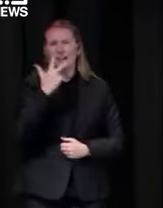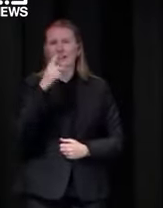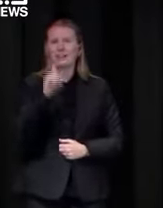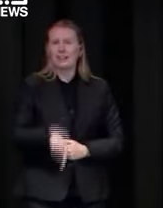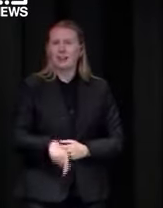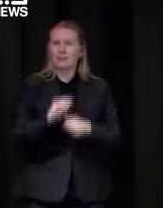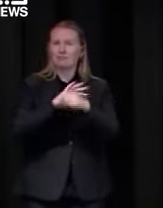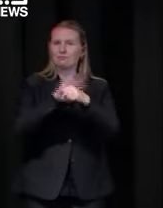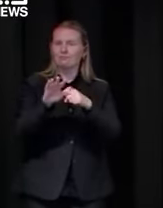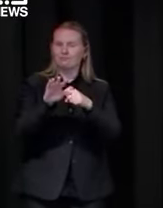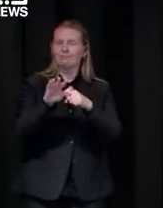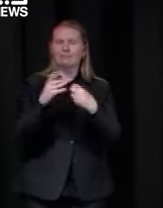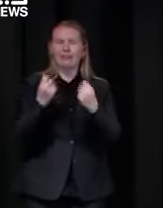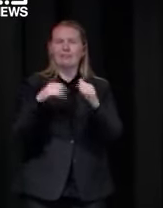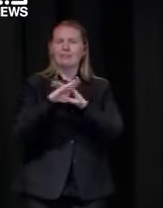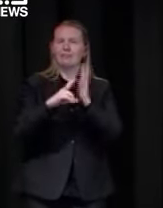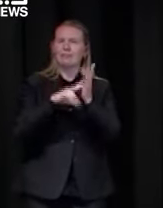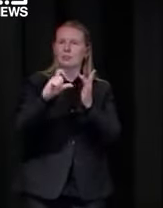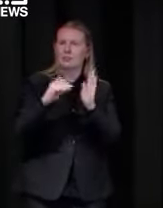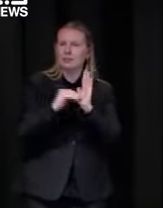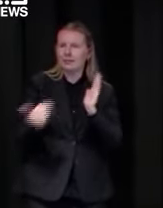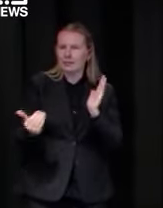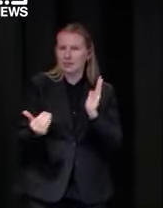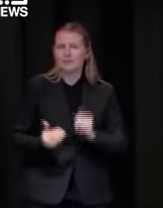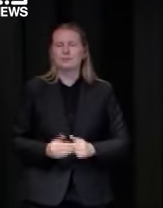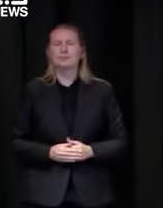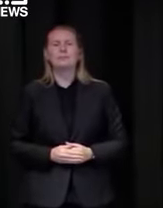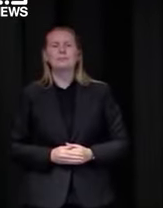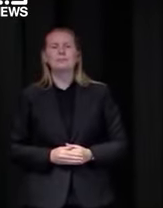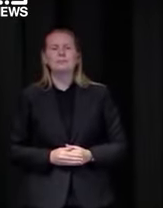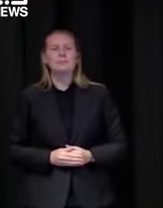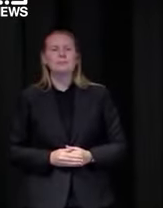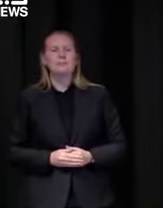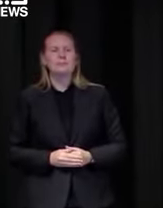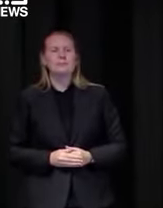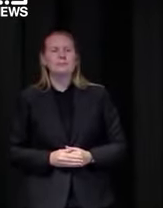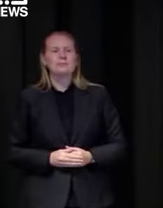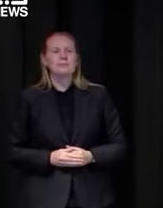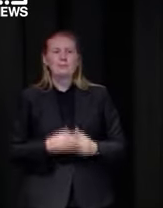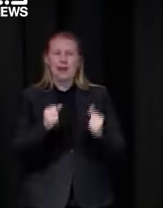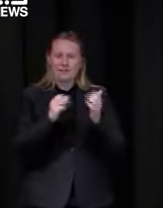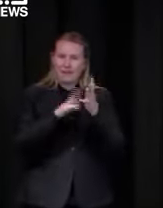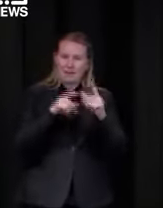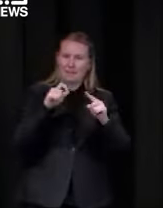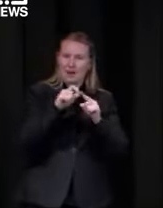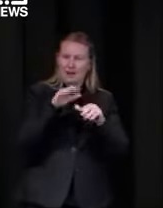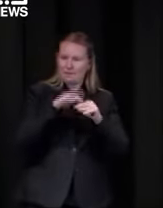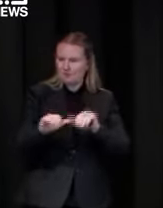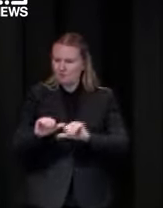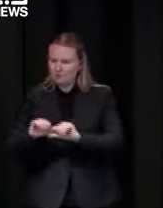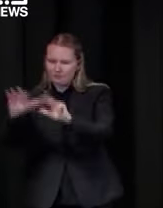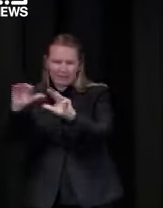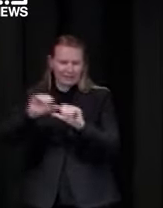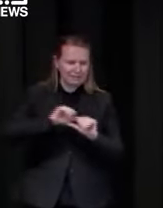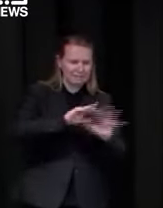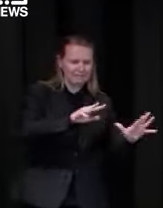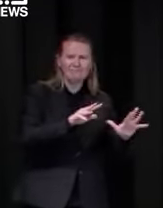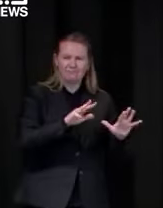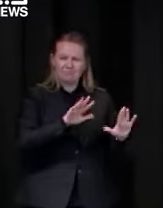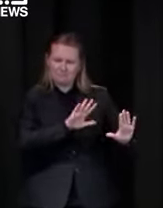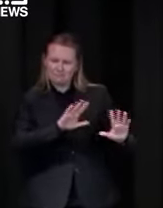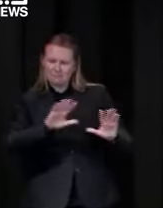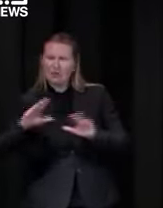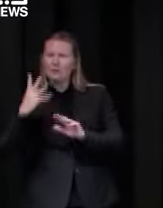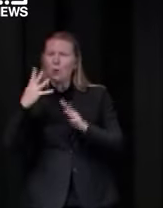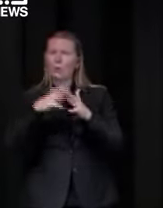cases of covid in victoria at this point in time um our outbreak map is very similar to what we've seen over the last four weeks um